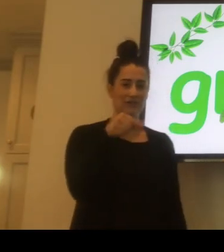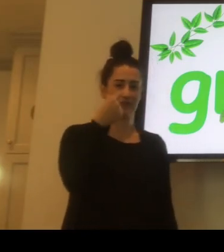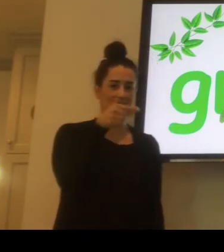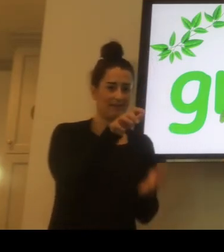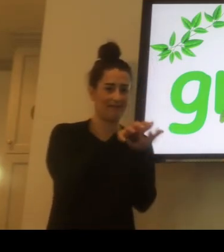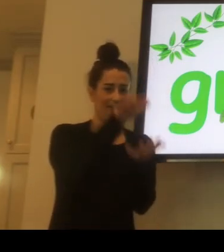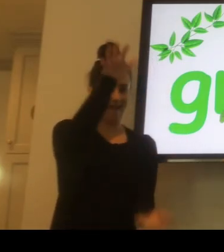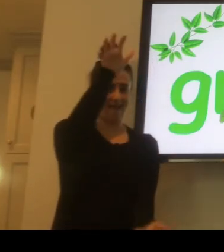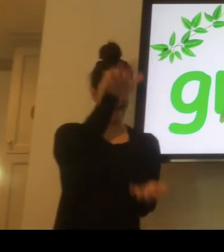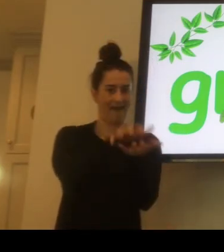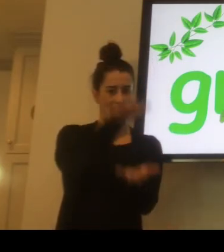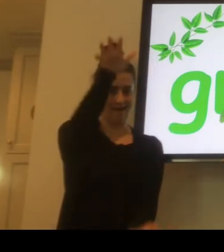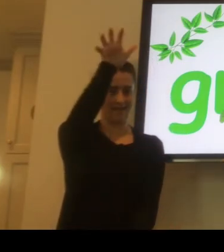And a green alligator.